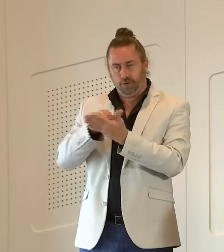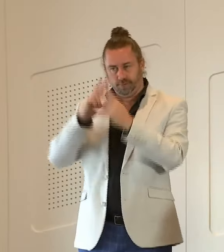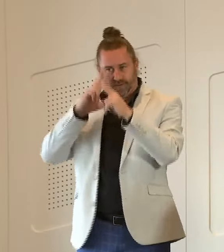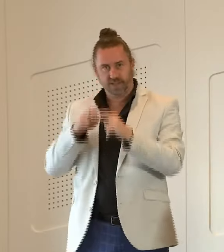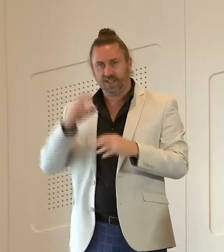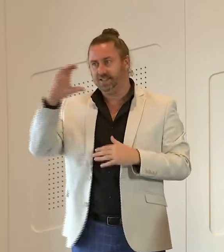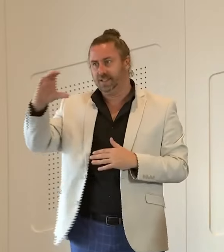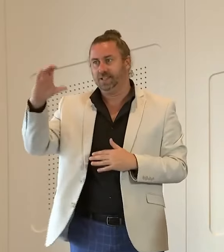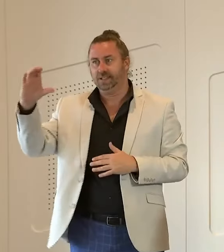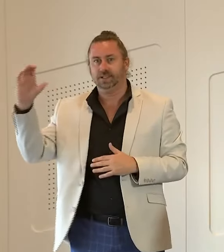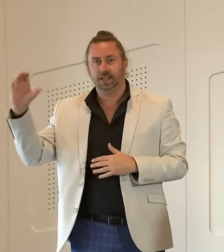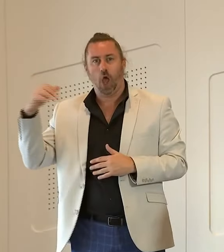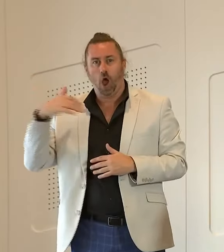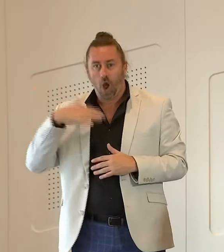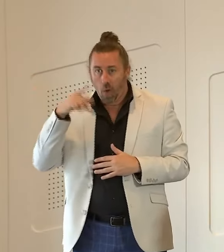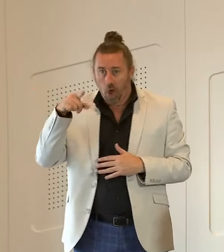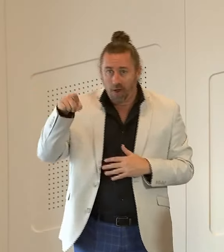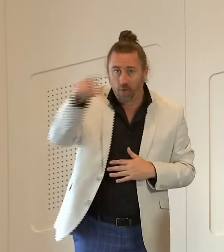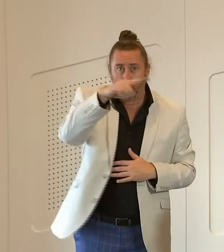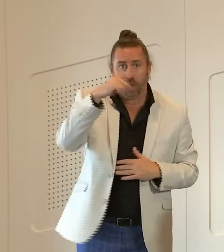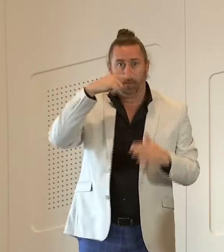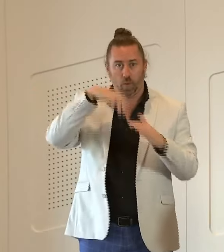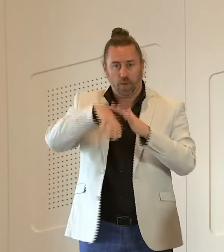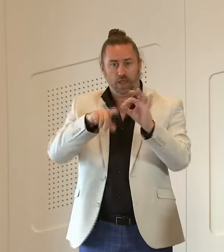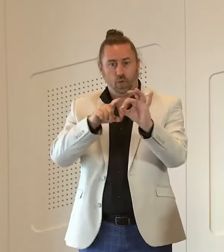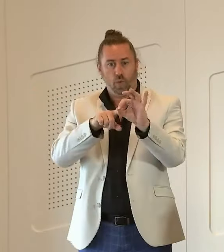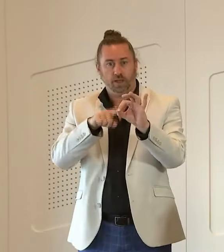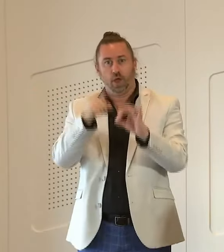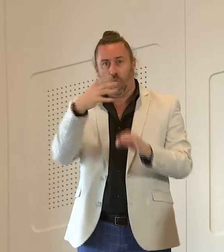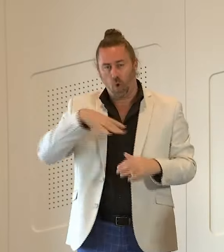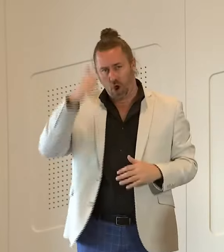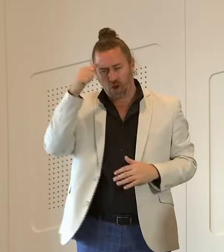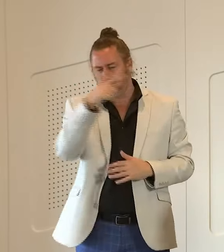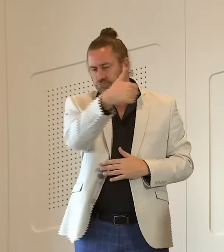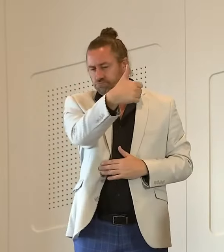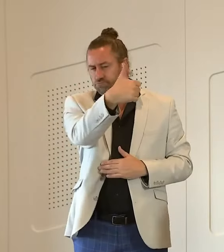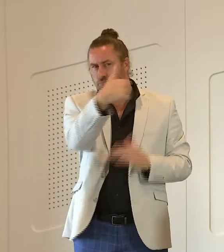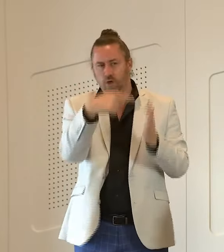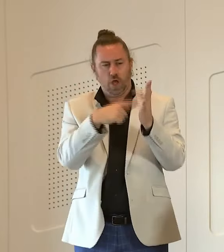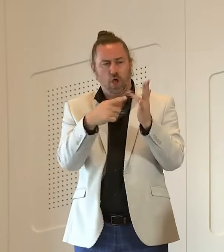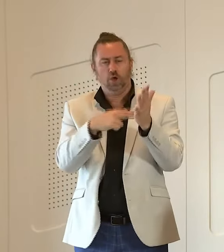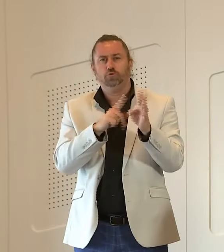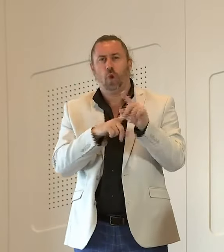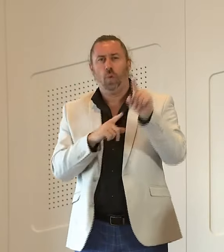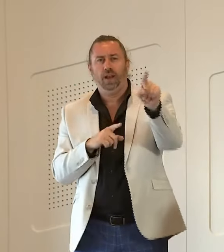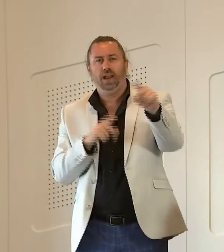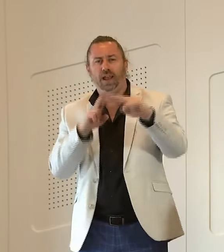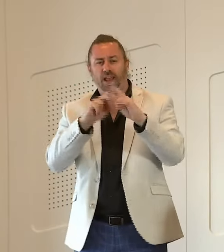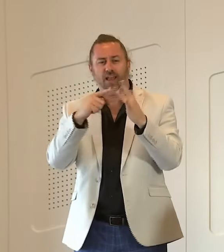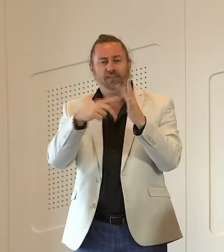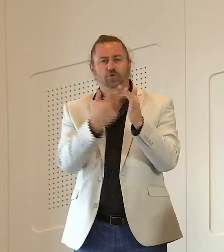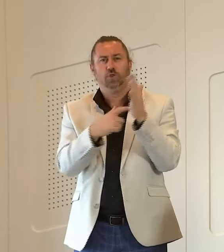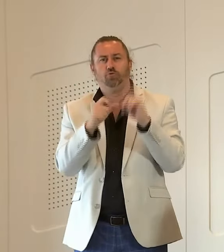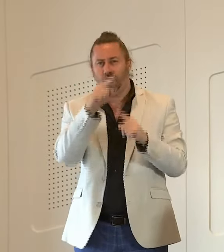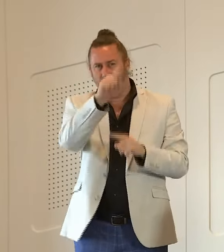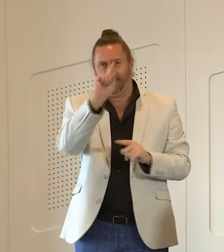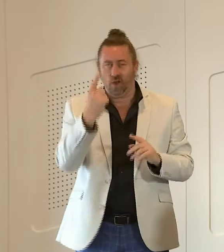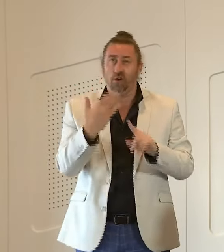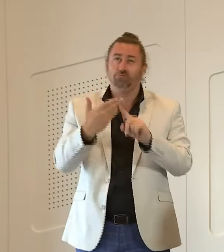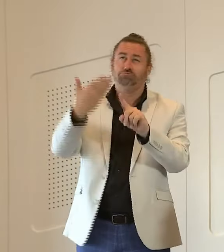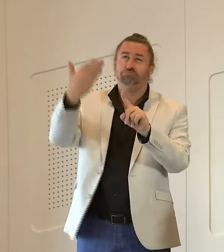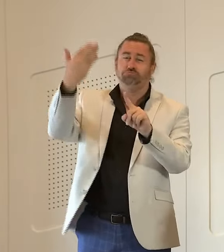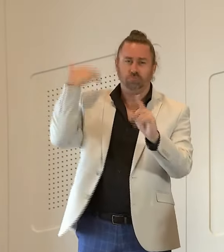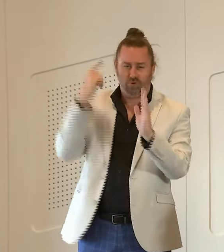said queenslanders can have absolute confidence in tony fitzgerald the architect of our integrity and accountability